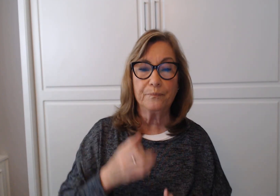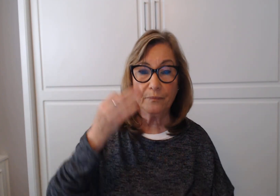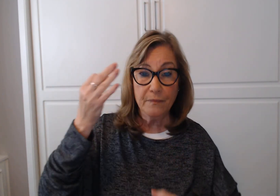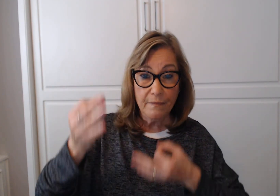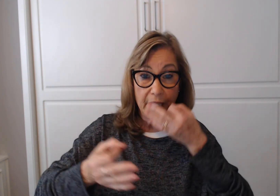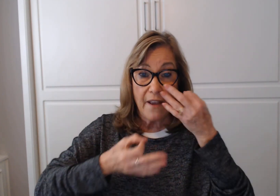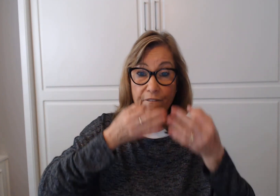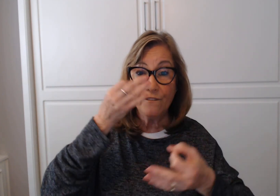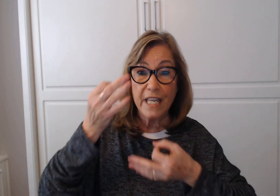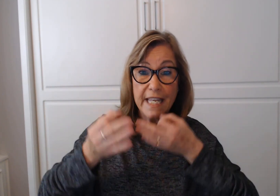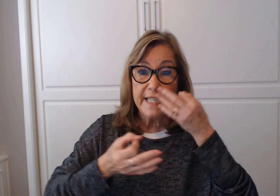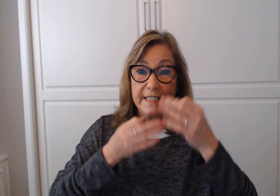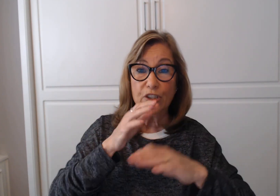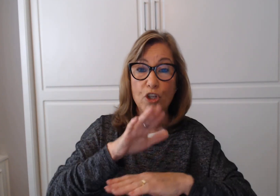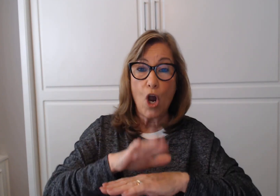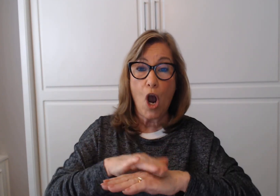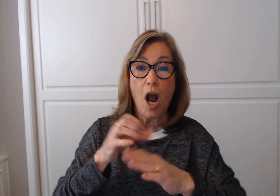Feast. On. It. Four. Days.